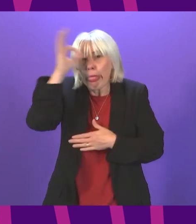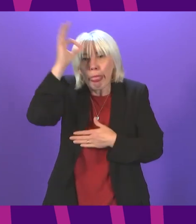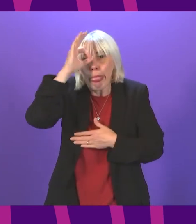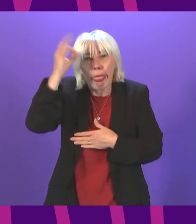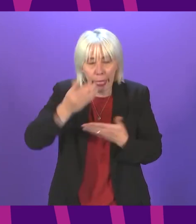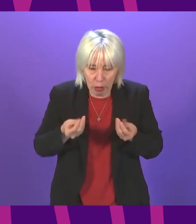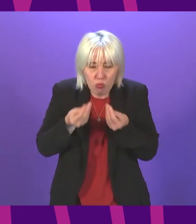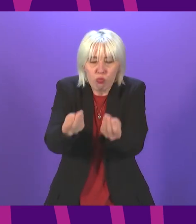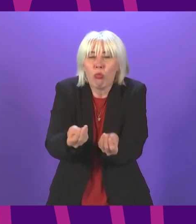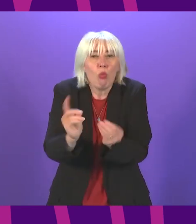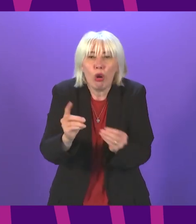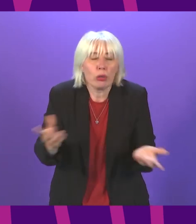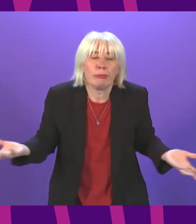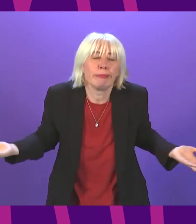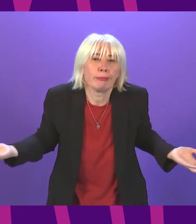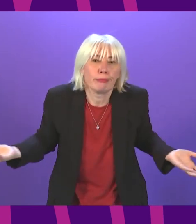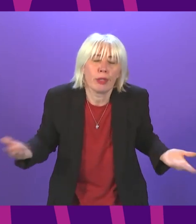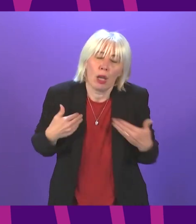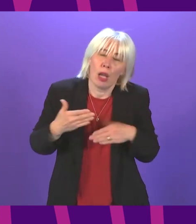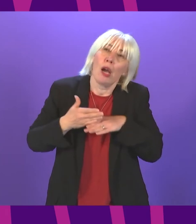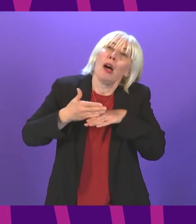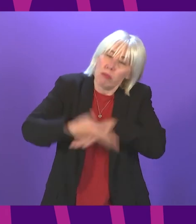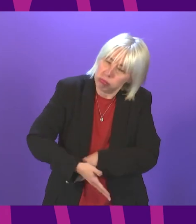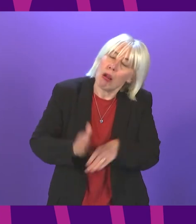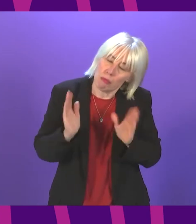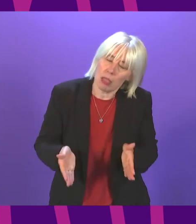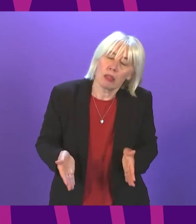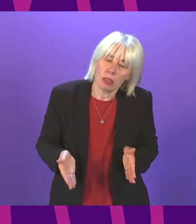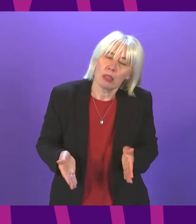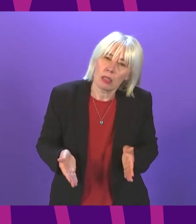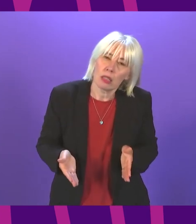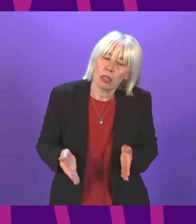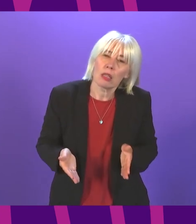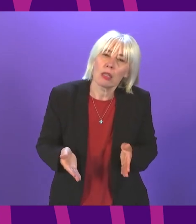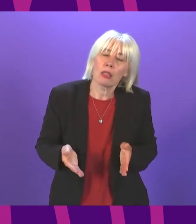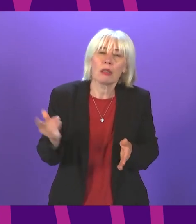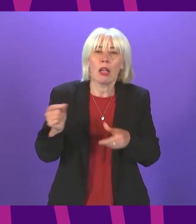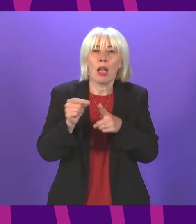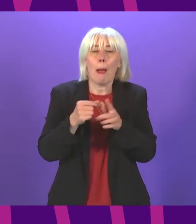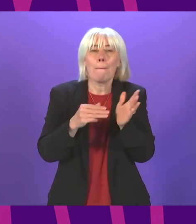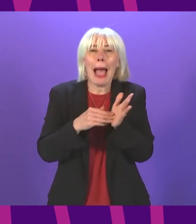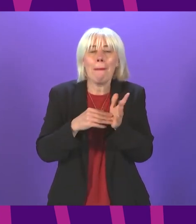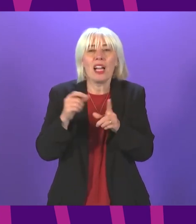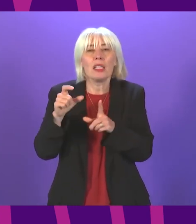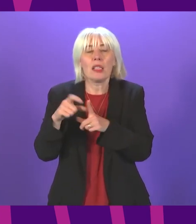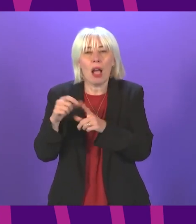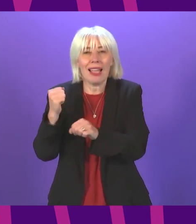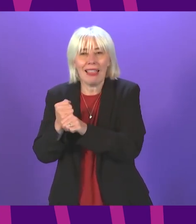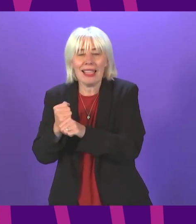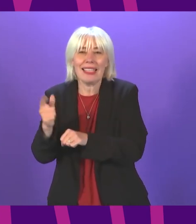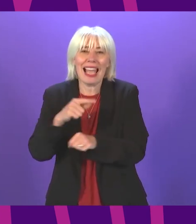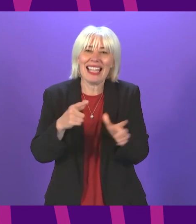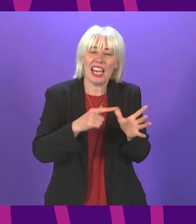be proposing so again more work needs to be done and Pam Duncan Glancy and Anas Sarwar spoke